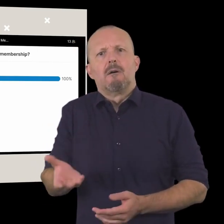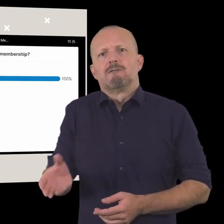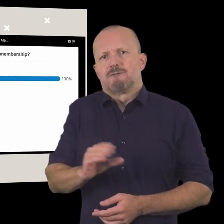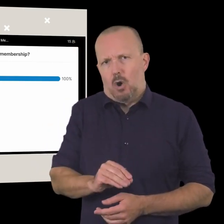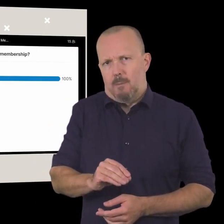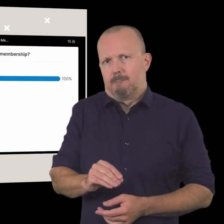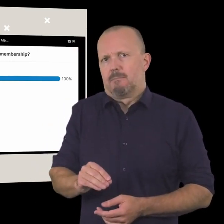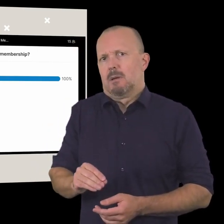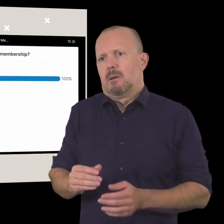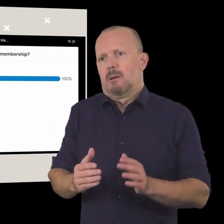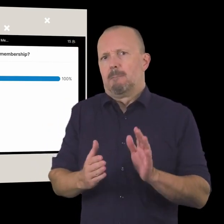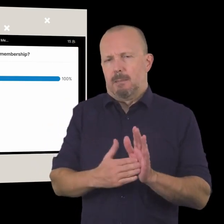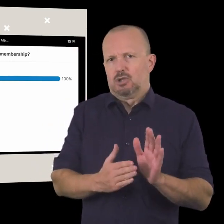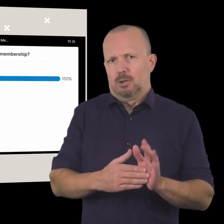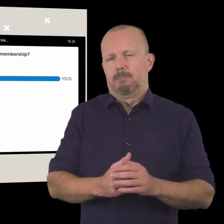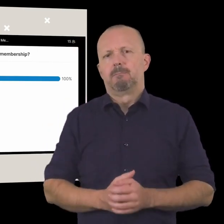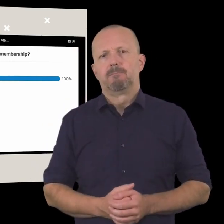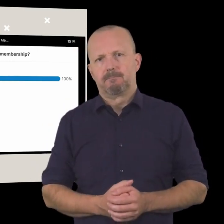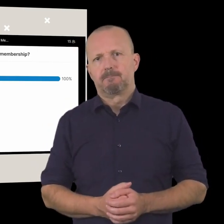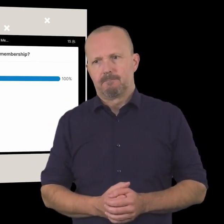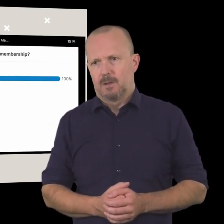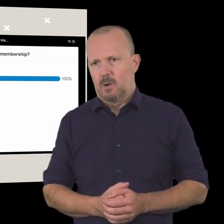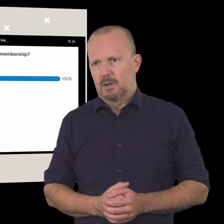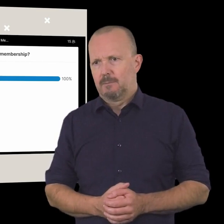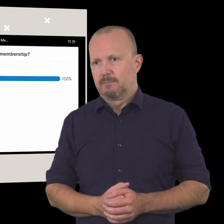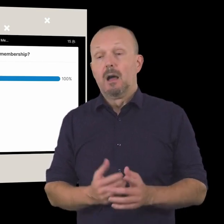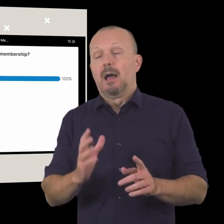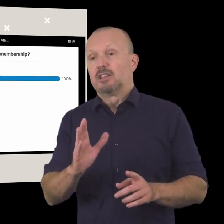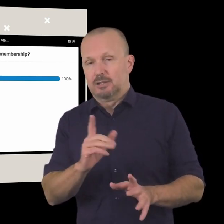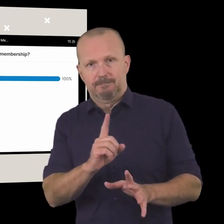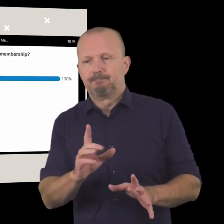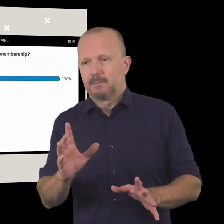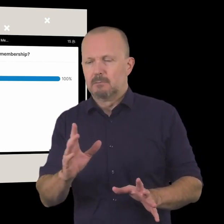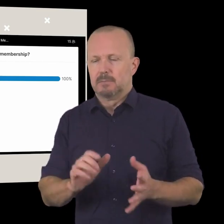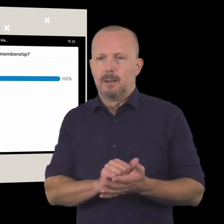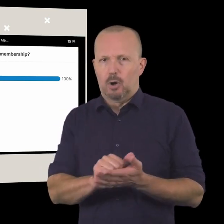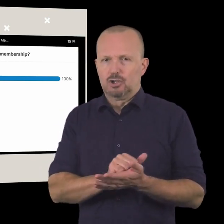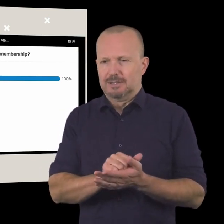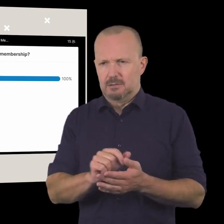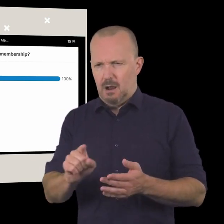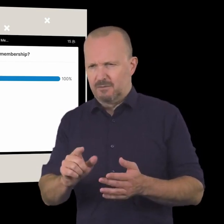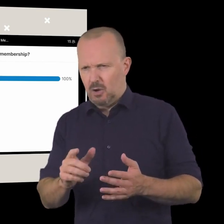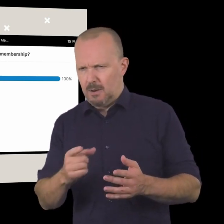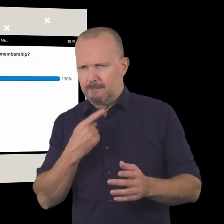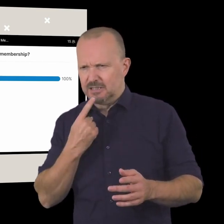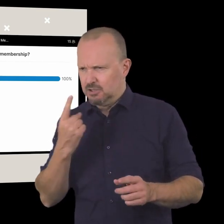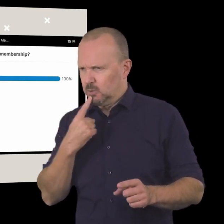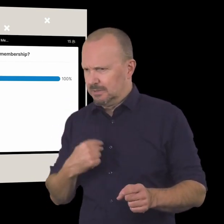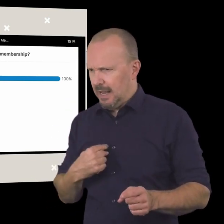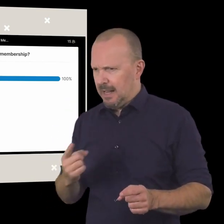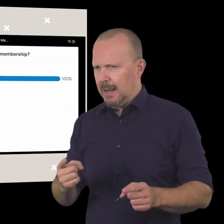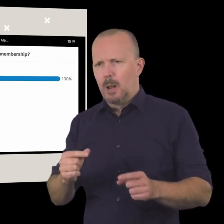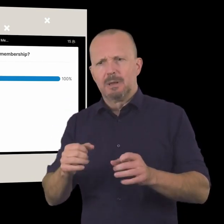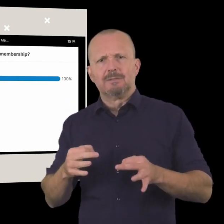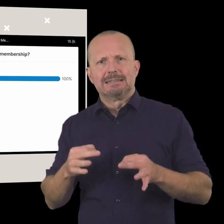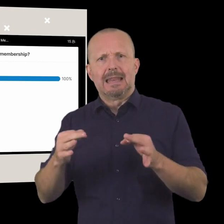organization to support those costs uh through uh membership all right actually so uh my apologies everyone i've